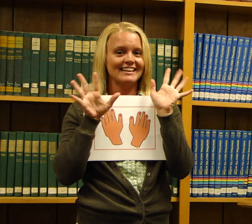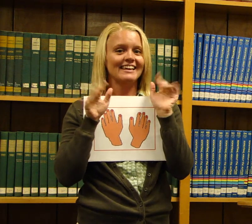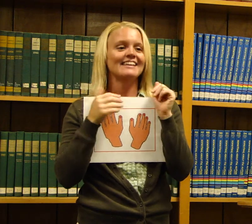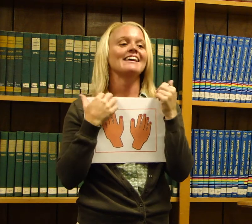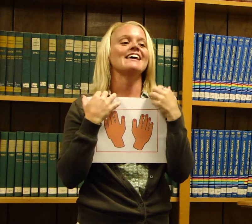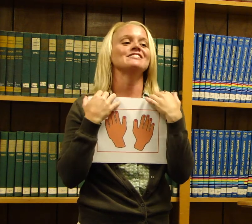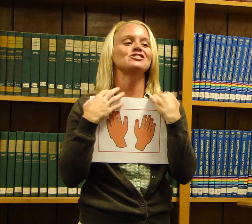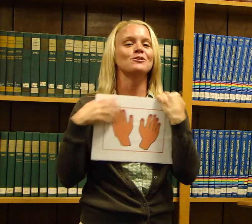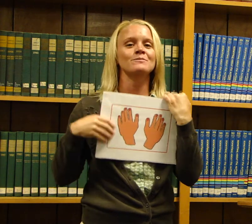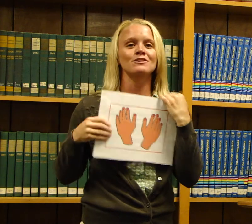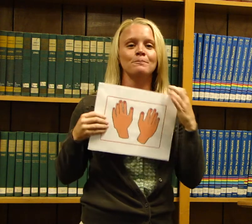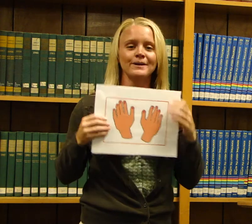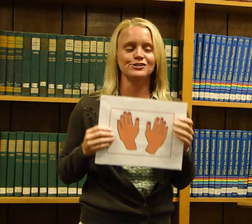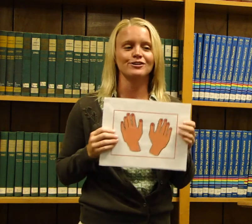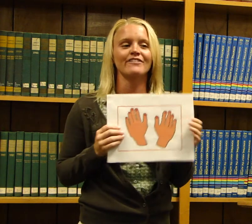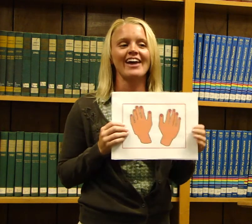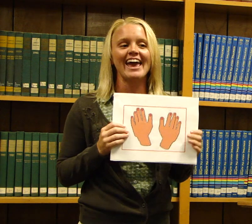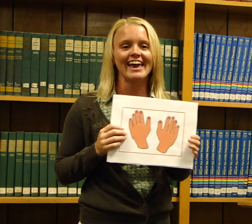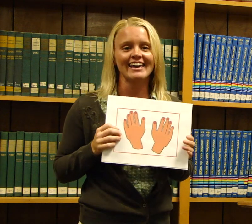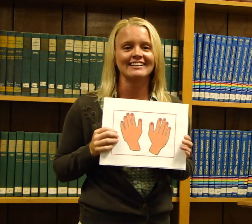And show me your picture of hands.